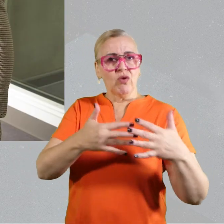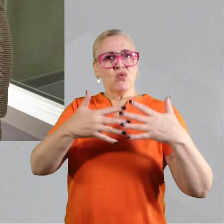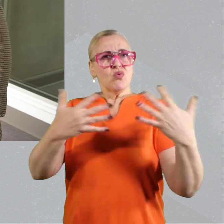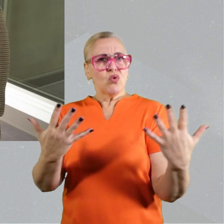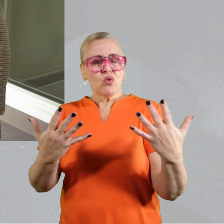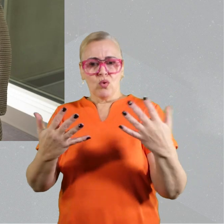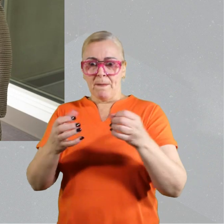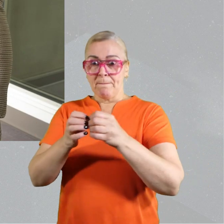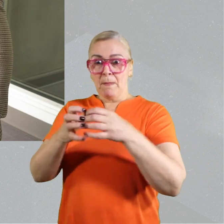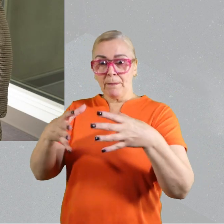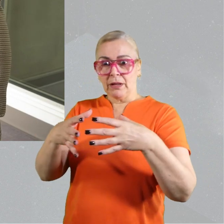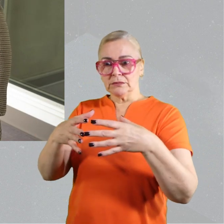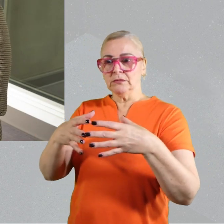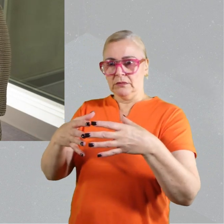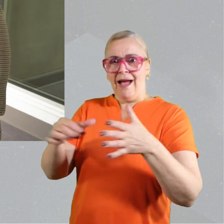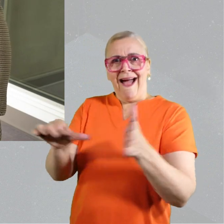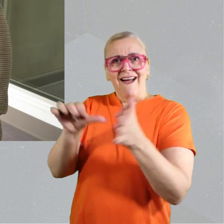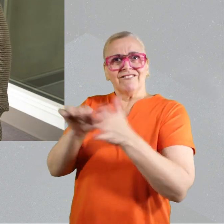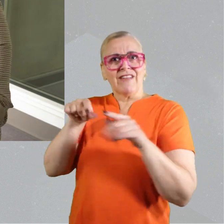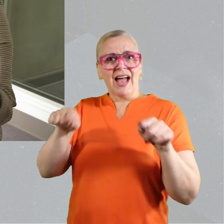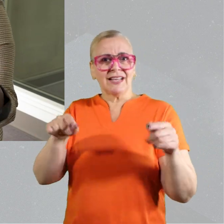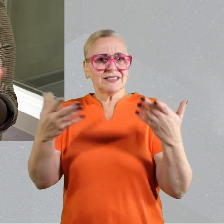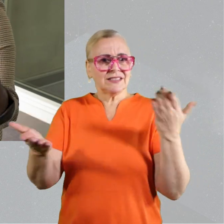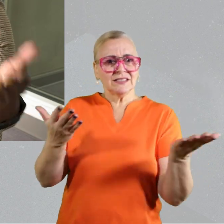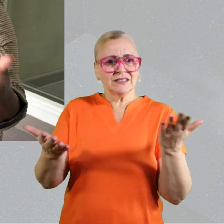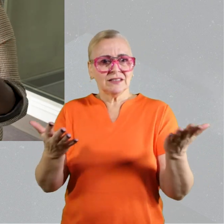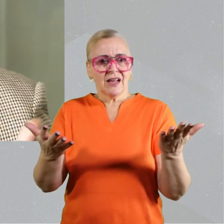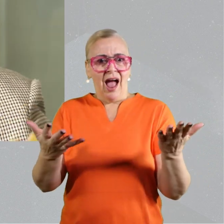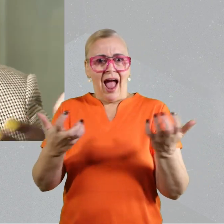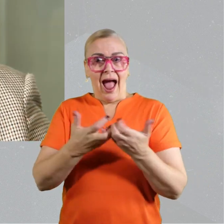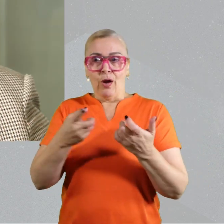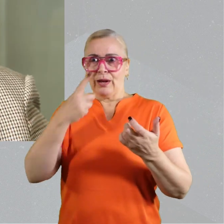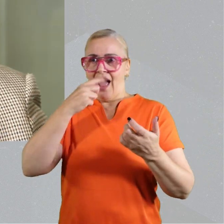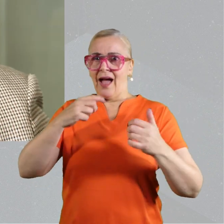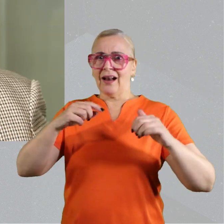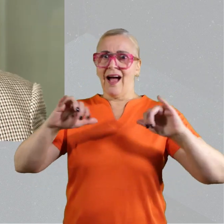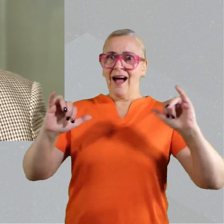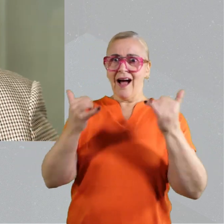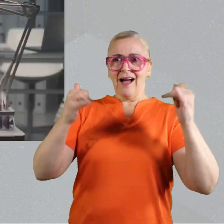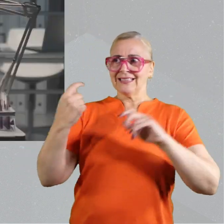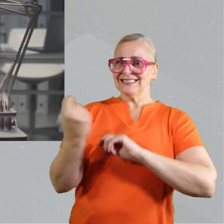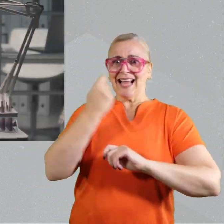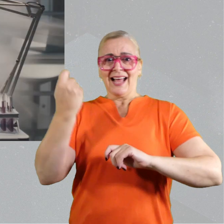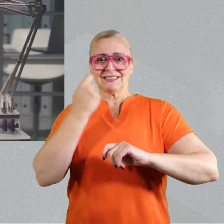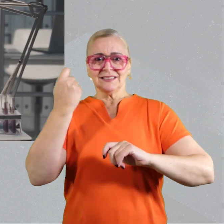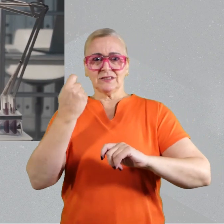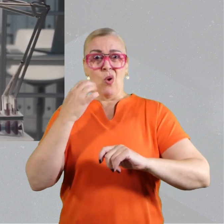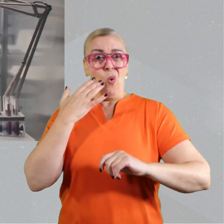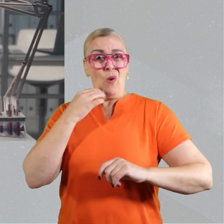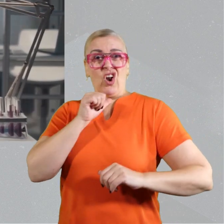population that you serve or the population that it affects. How can you celebrate